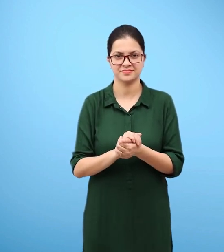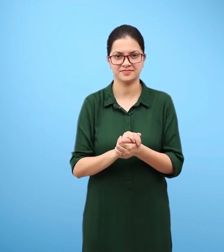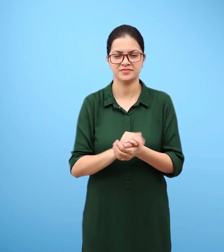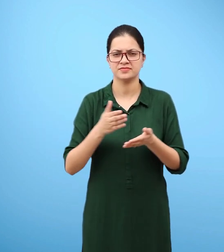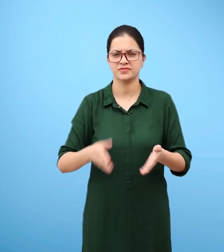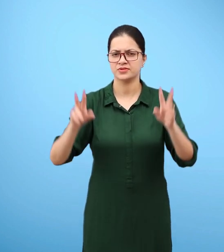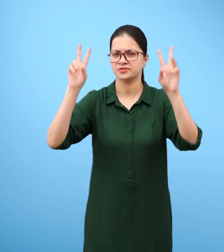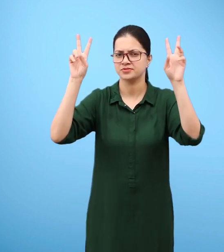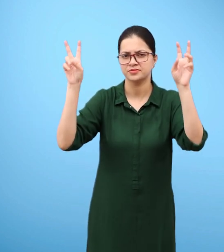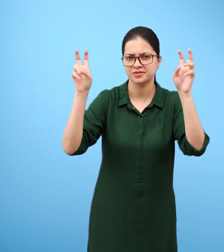Oxygen